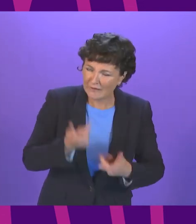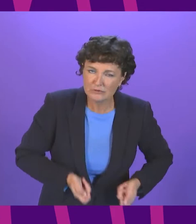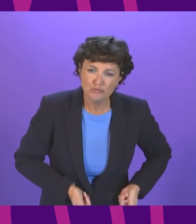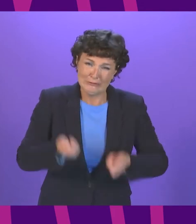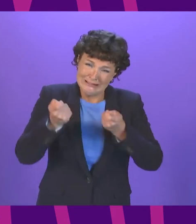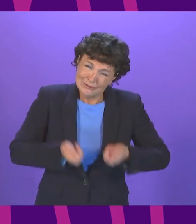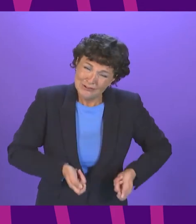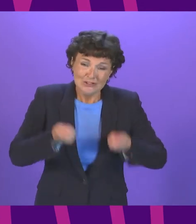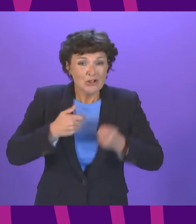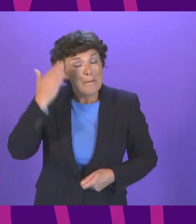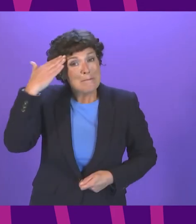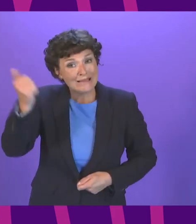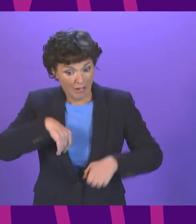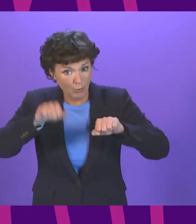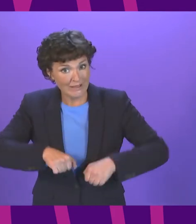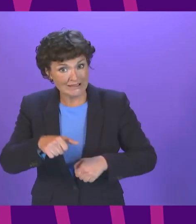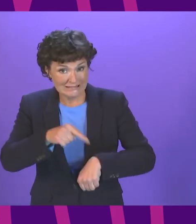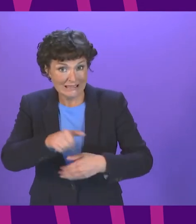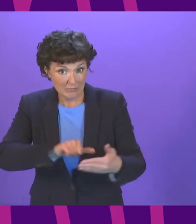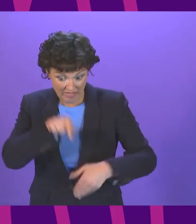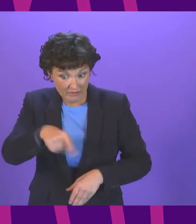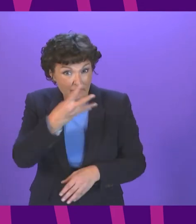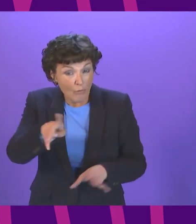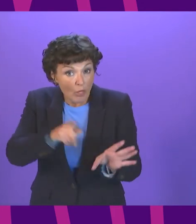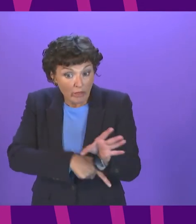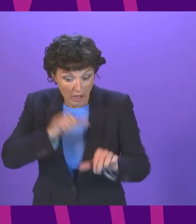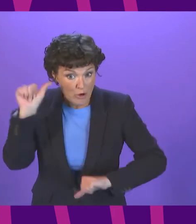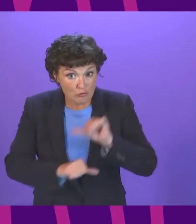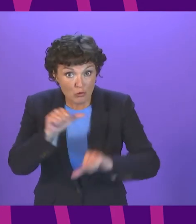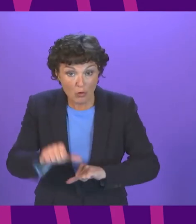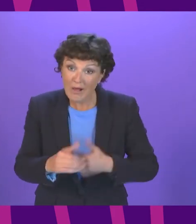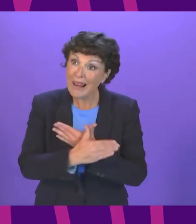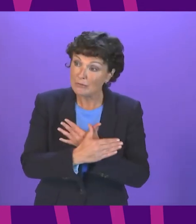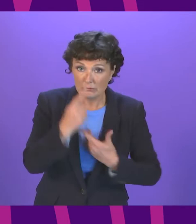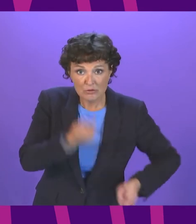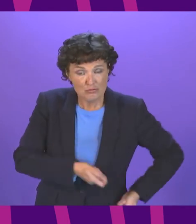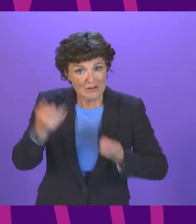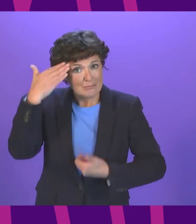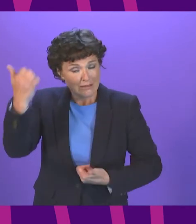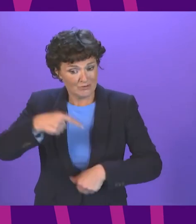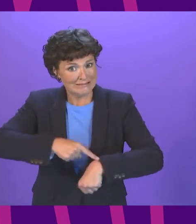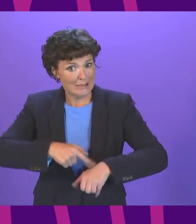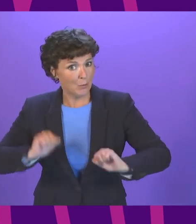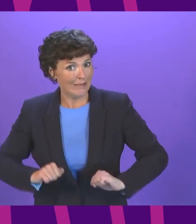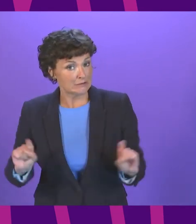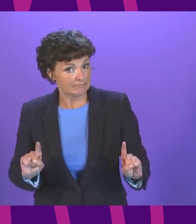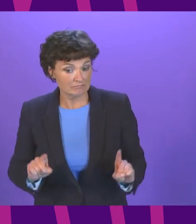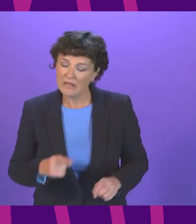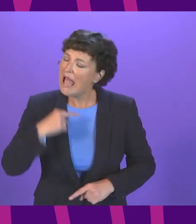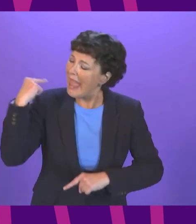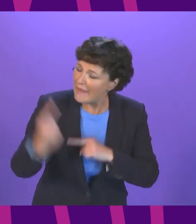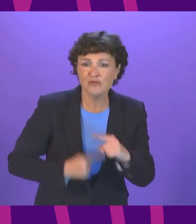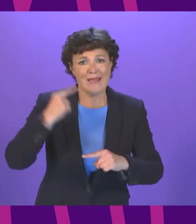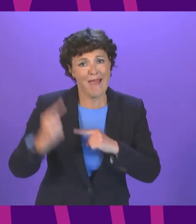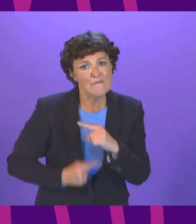waiting times this will be the fourth year in a row that we have done so each year the first minister promises to bring down waiting